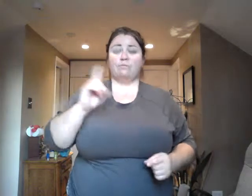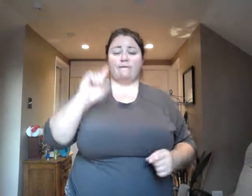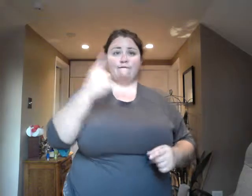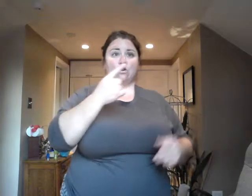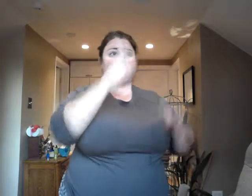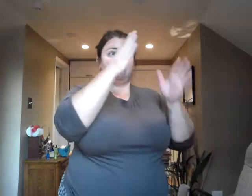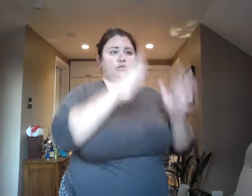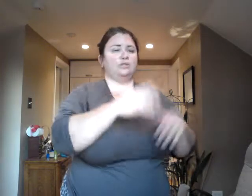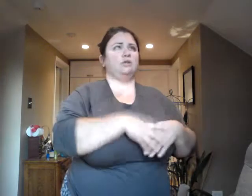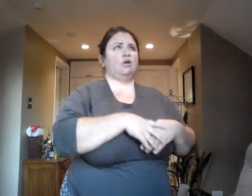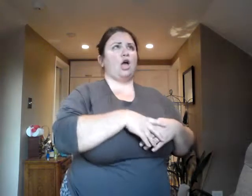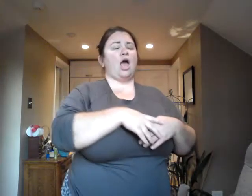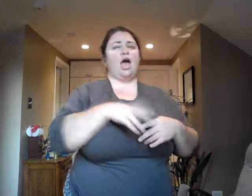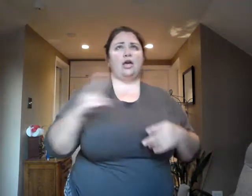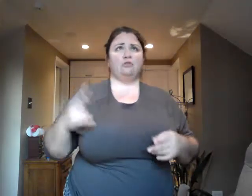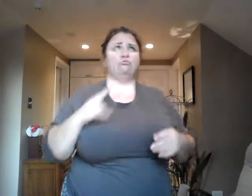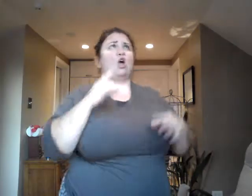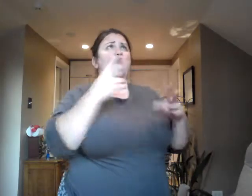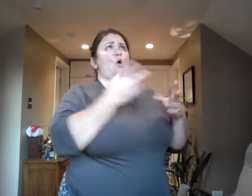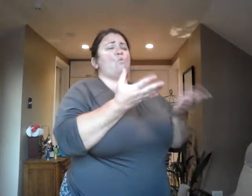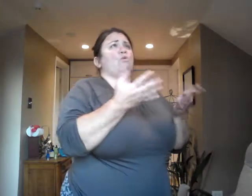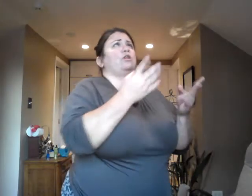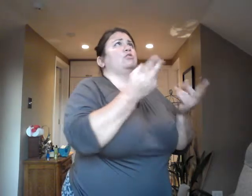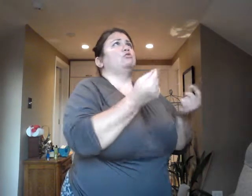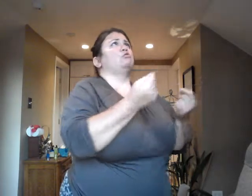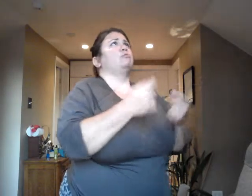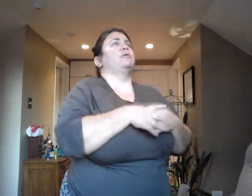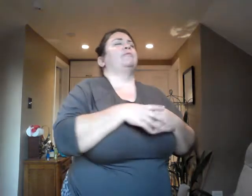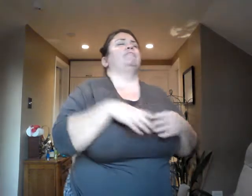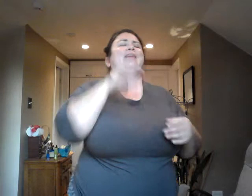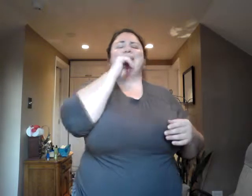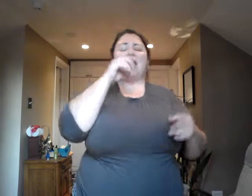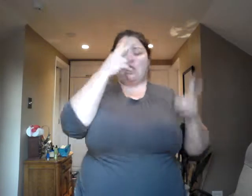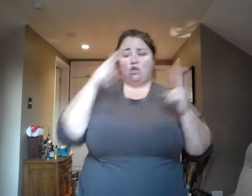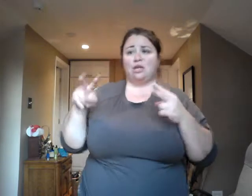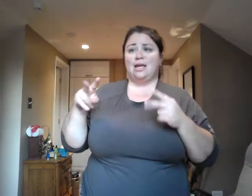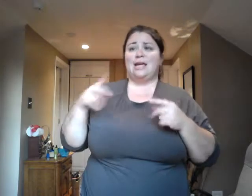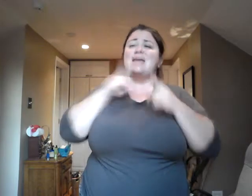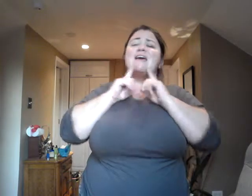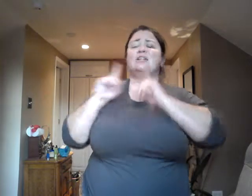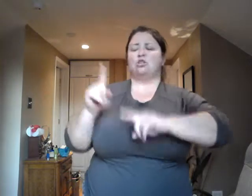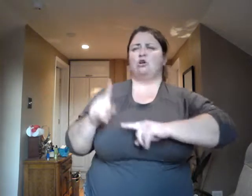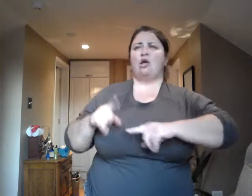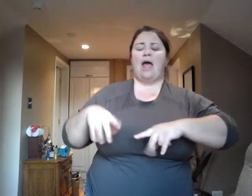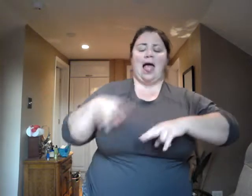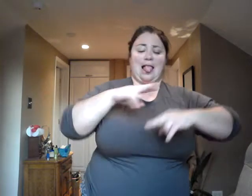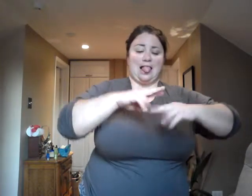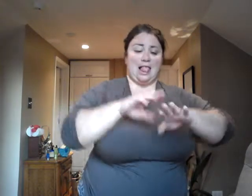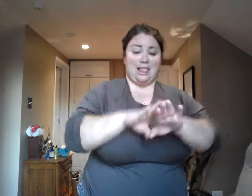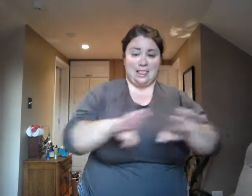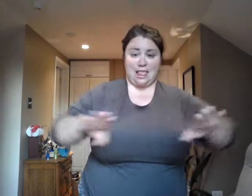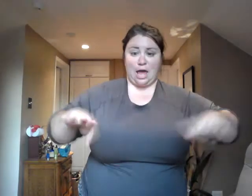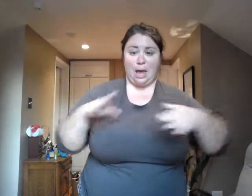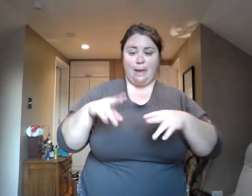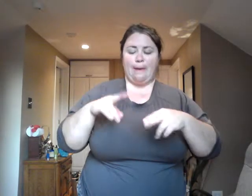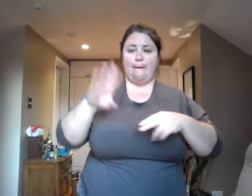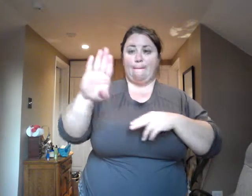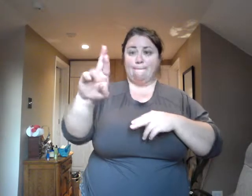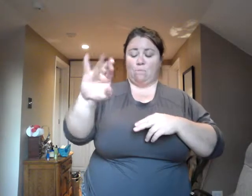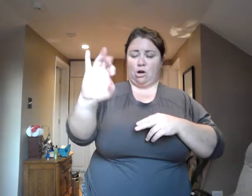up, he responded, I'm laying brick. The little boy approached the second brick mason and asked him, What are